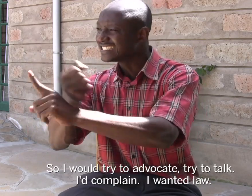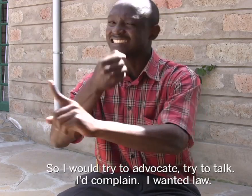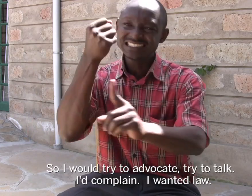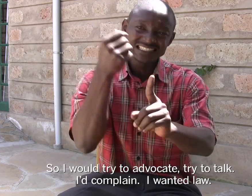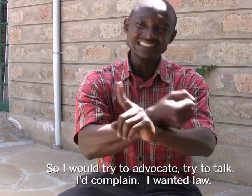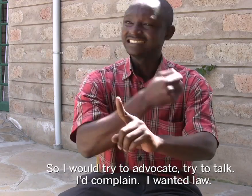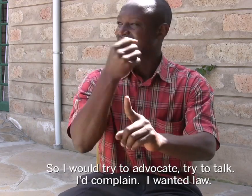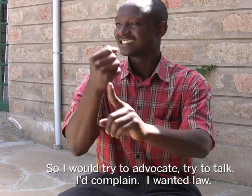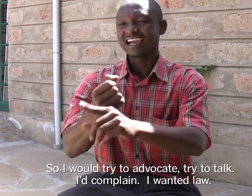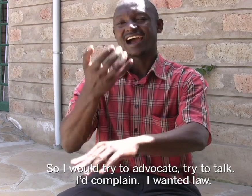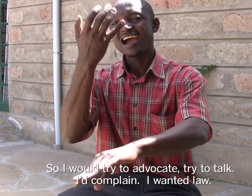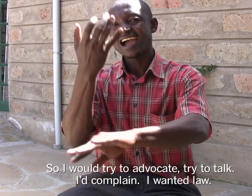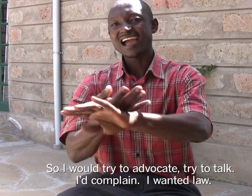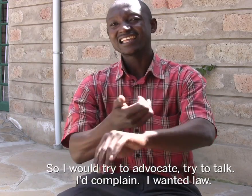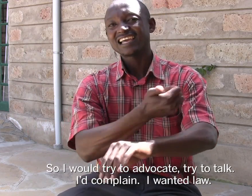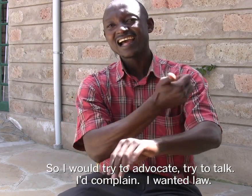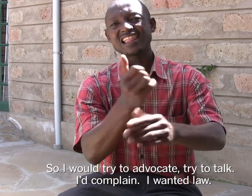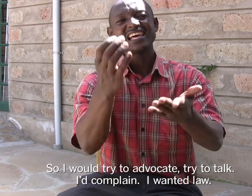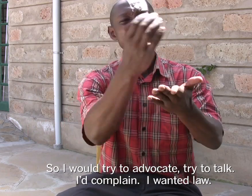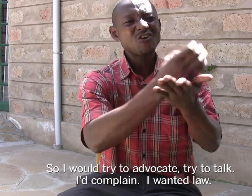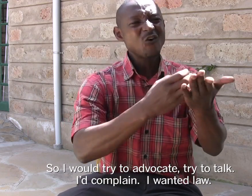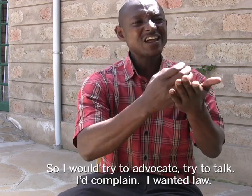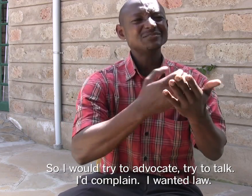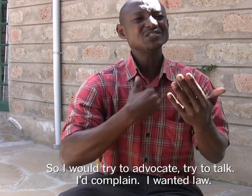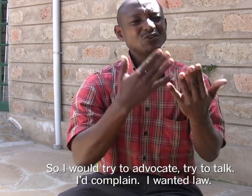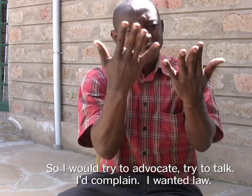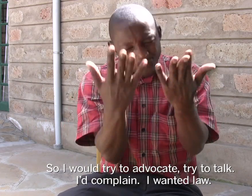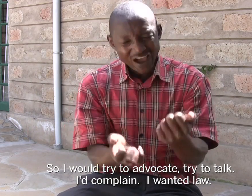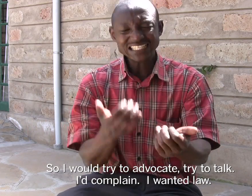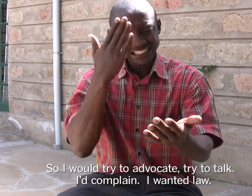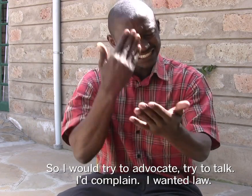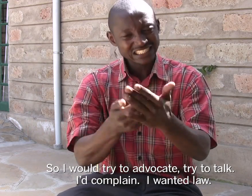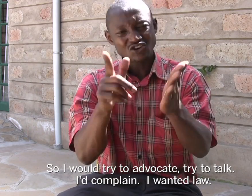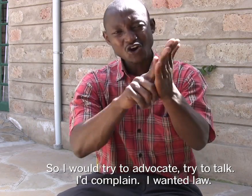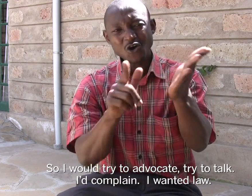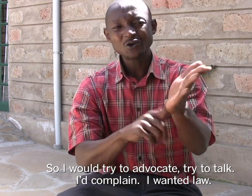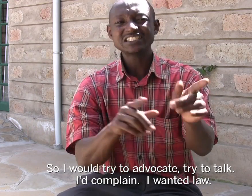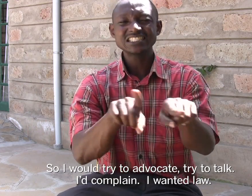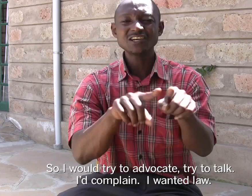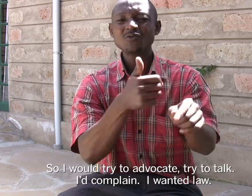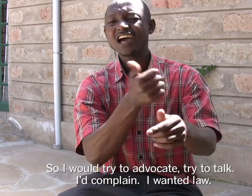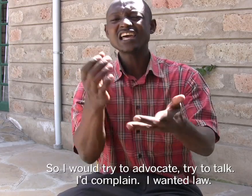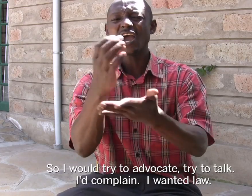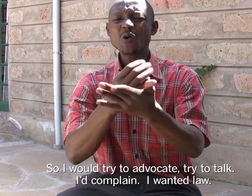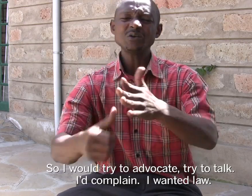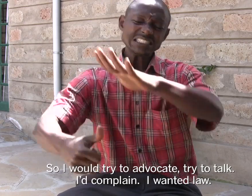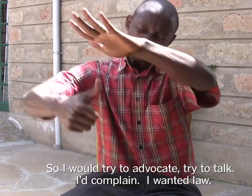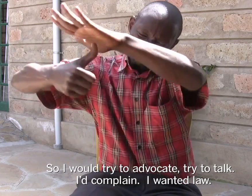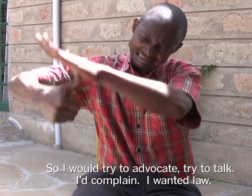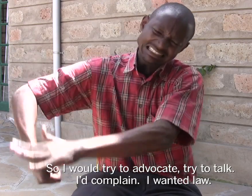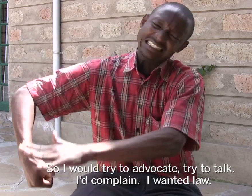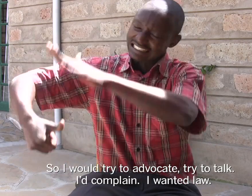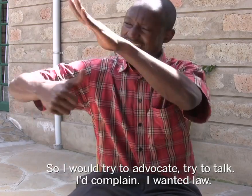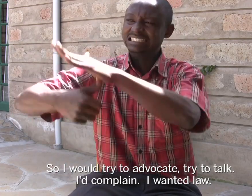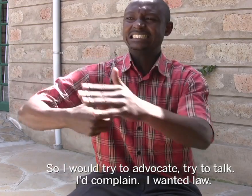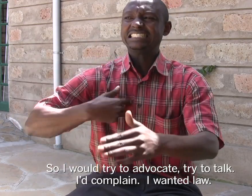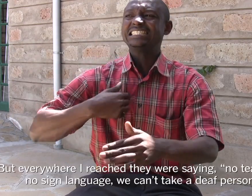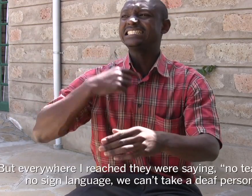we tried to advocate, we tried to talk, we wanted to, I complained, wanted law but